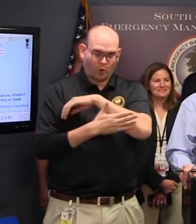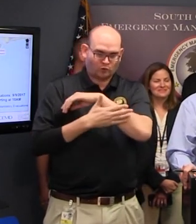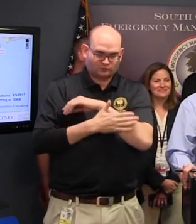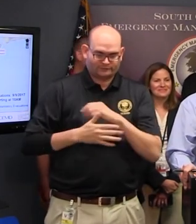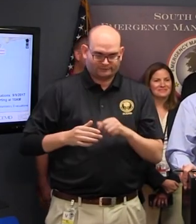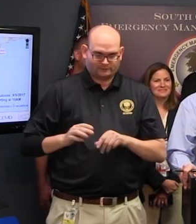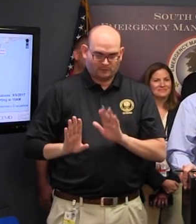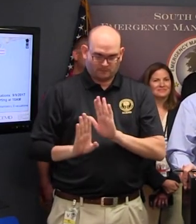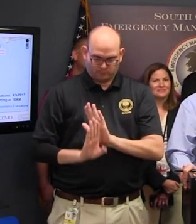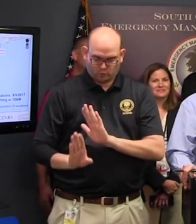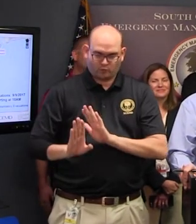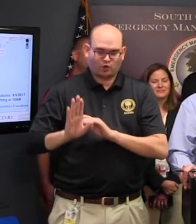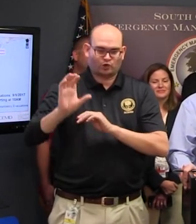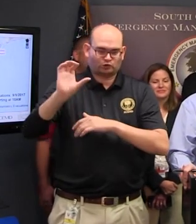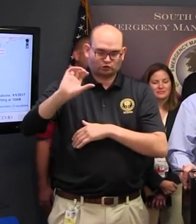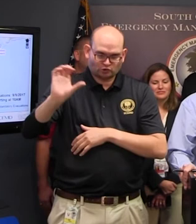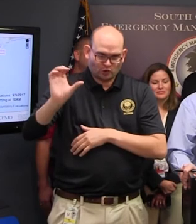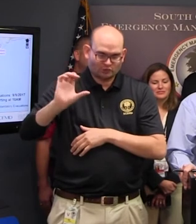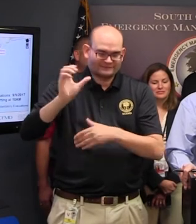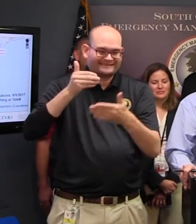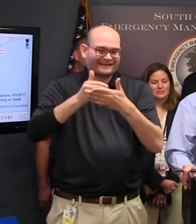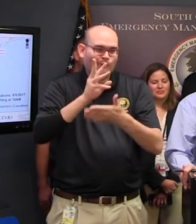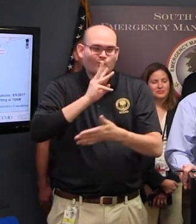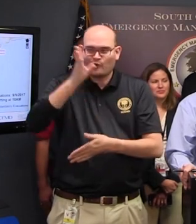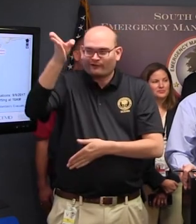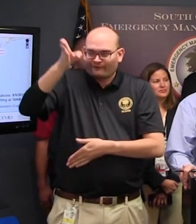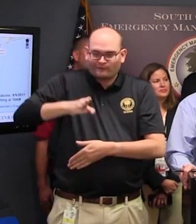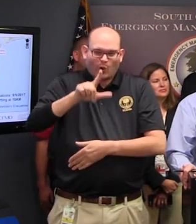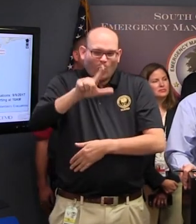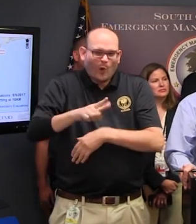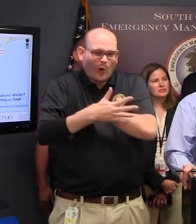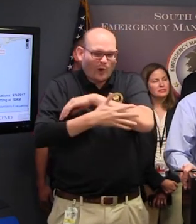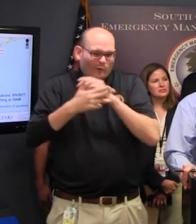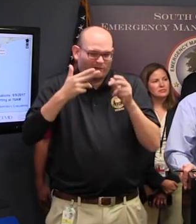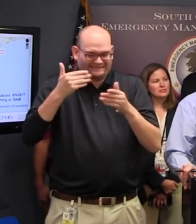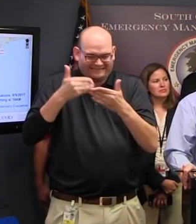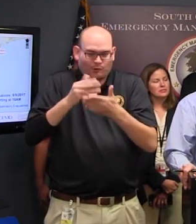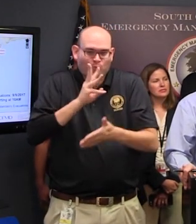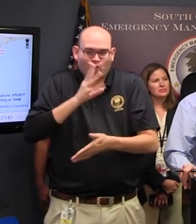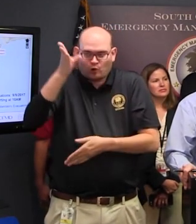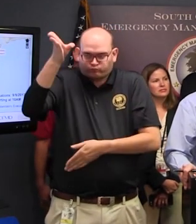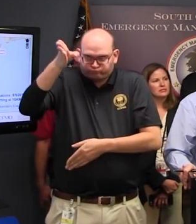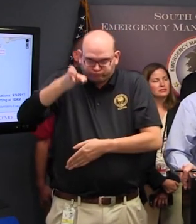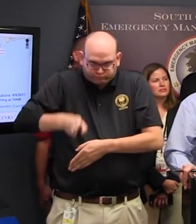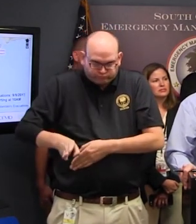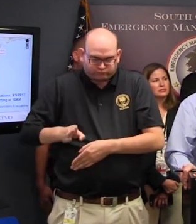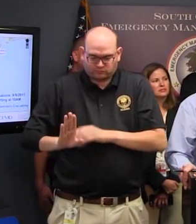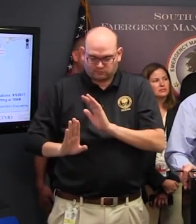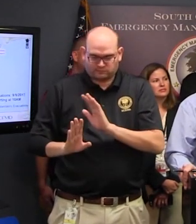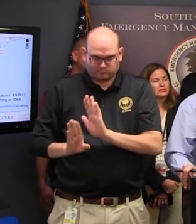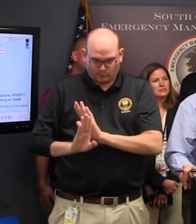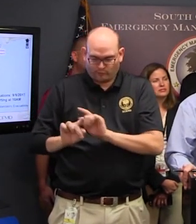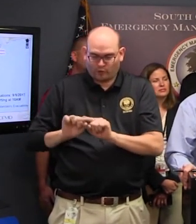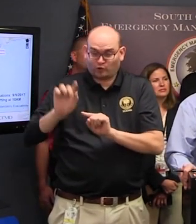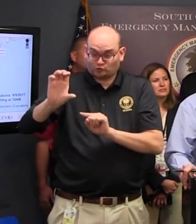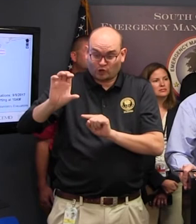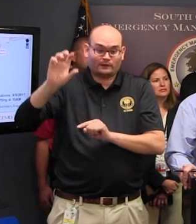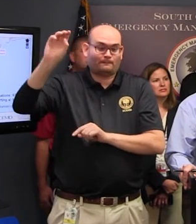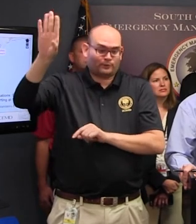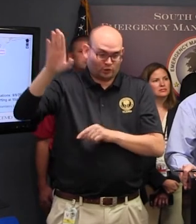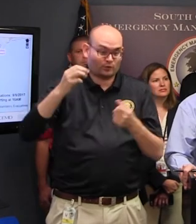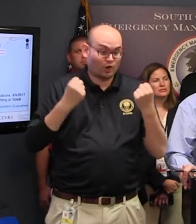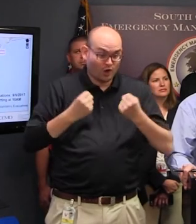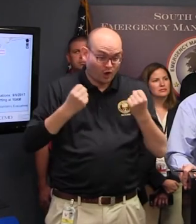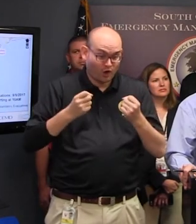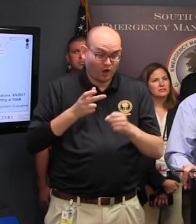flood very easily and it's going to flood this time And that reminds me, people, get your vehicles up someplace if you can If there's a